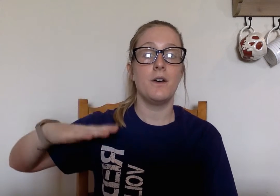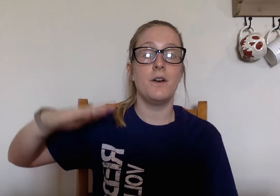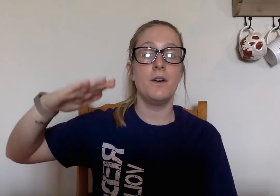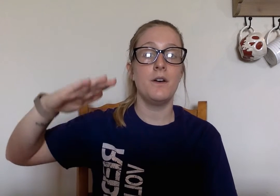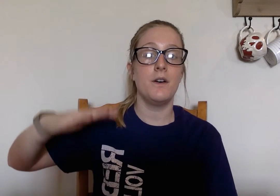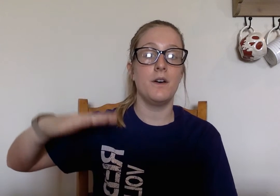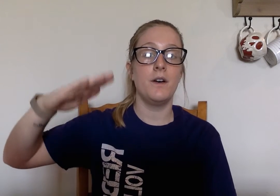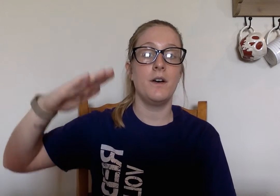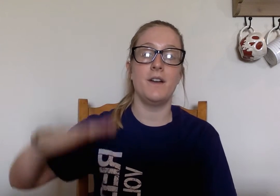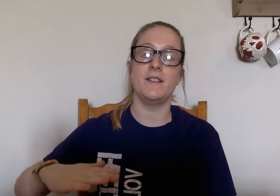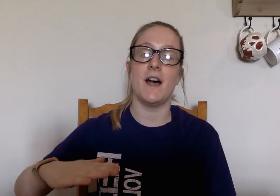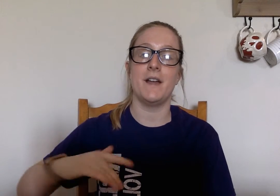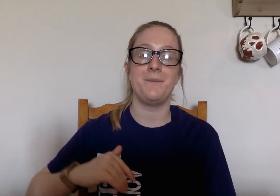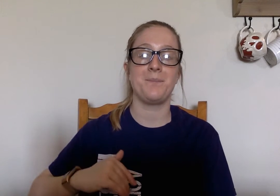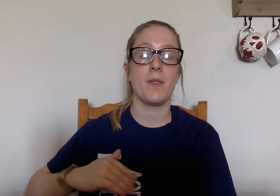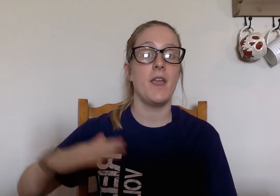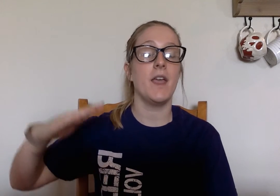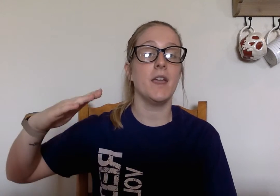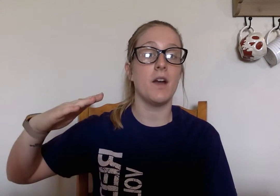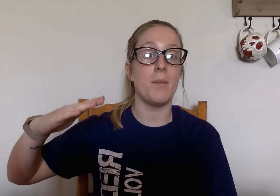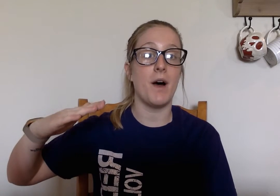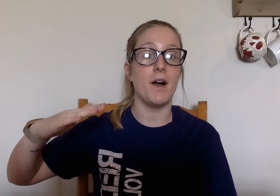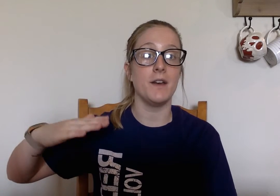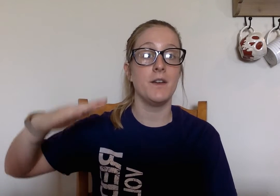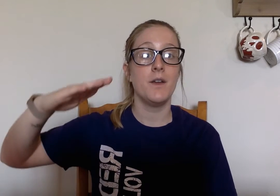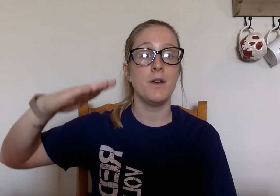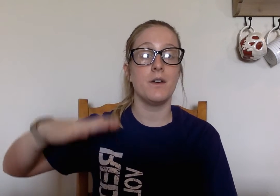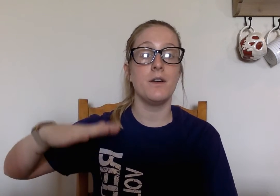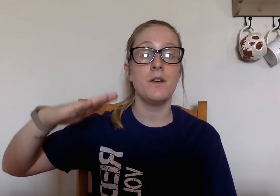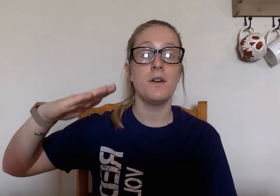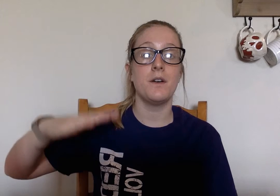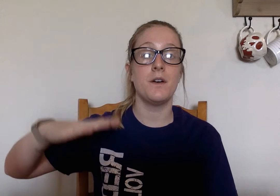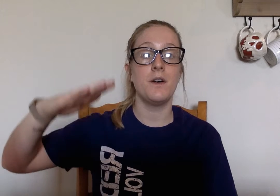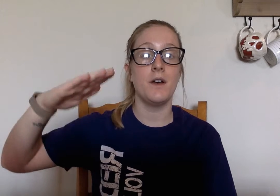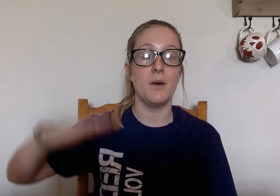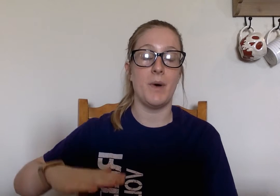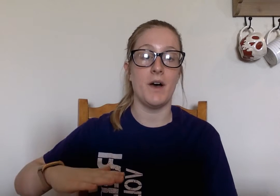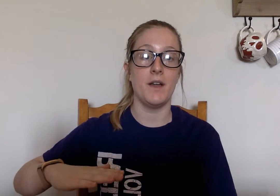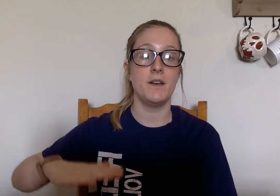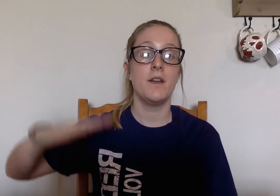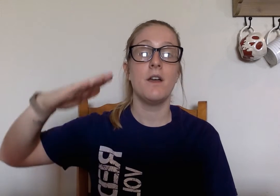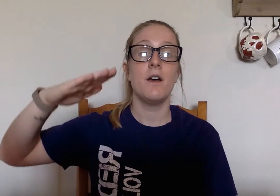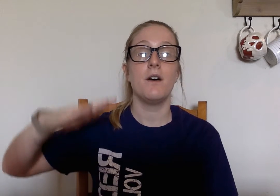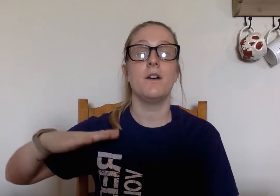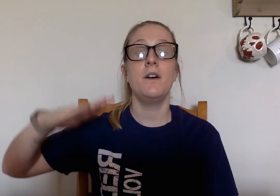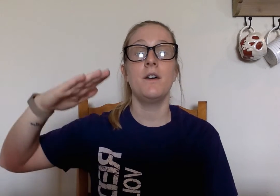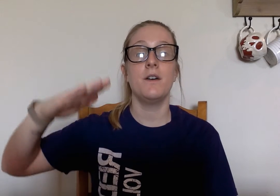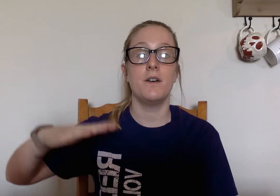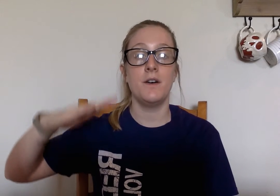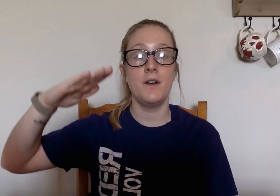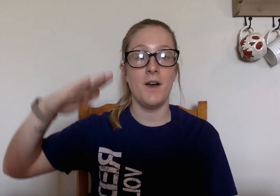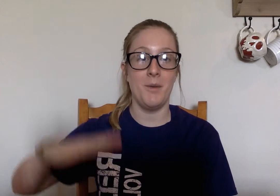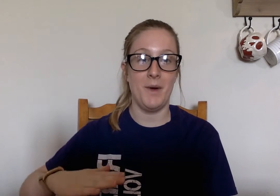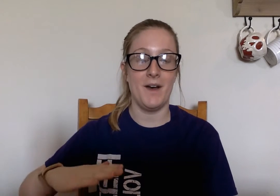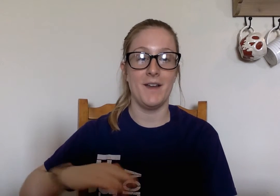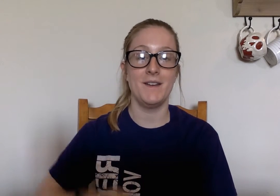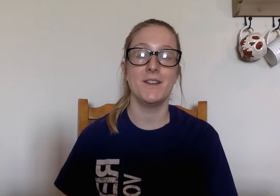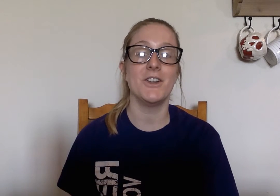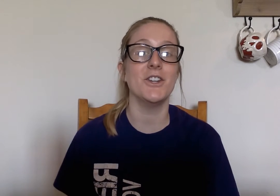U, uh, untie. And upon. U, uh, upon. U, uh, upon. Good